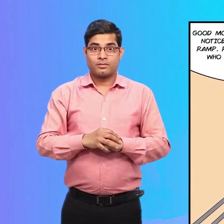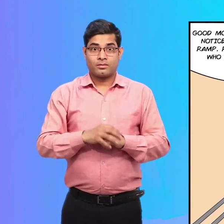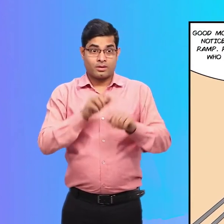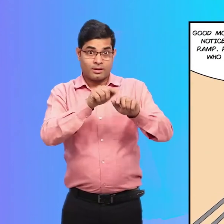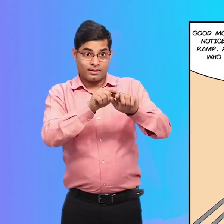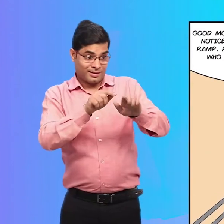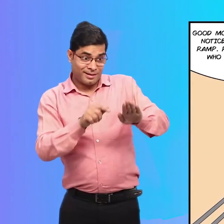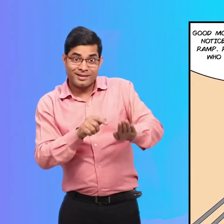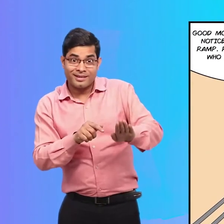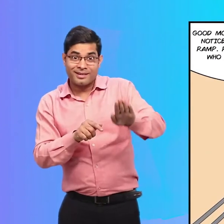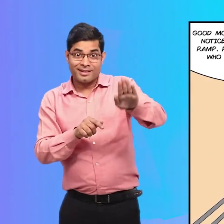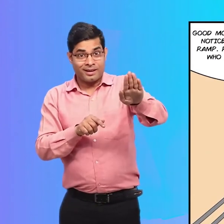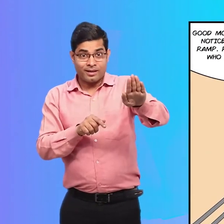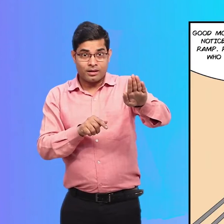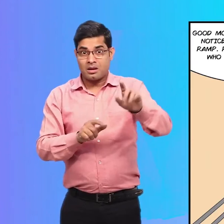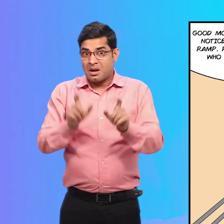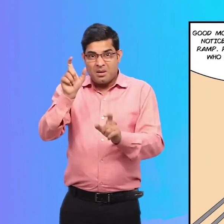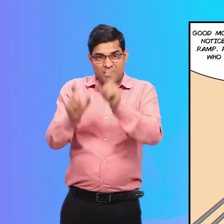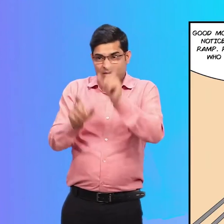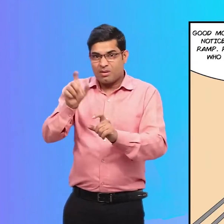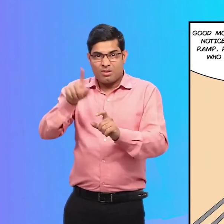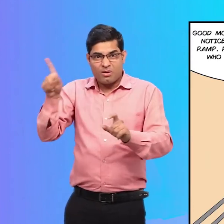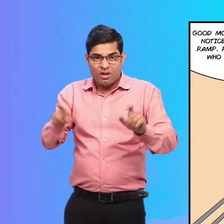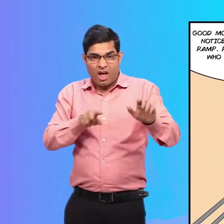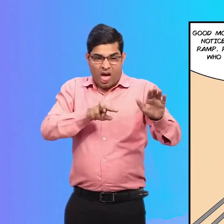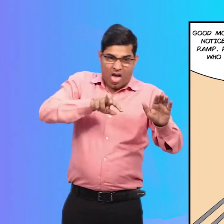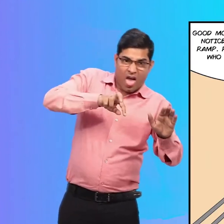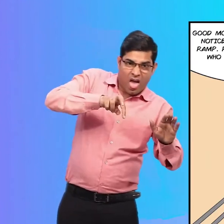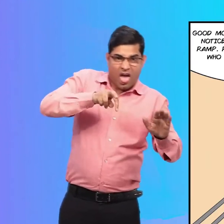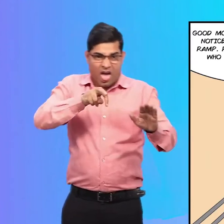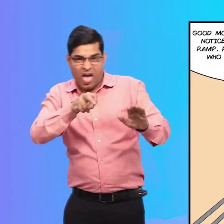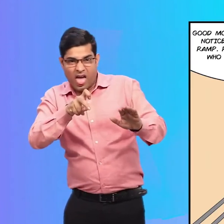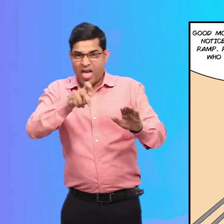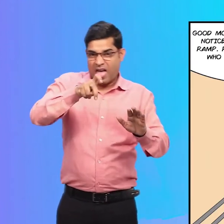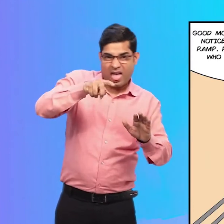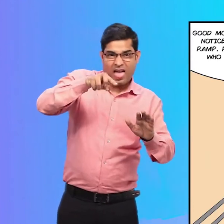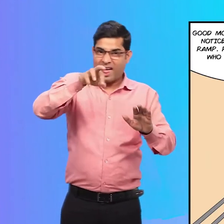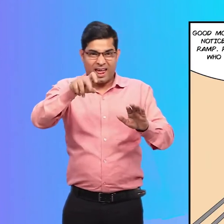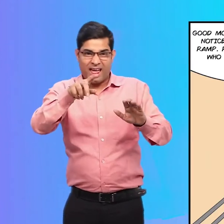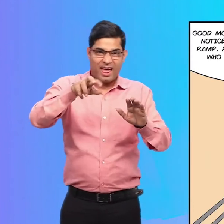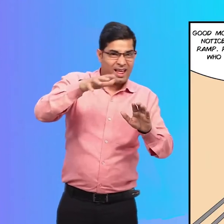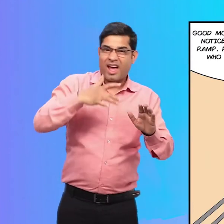Ramp is a gentle slope for those who cannot use the steps to climb the And says,